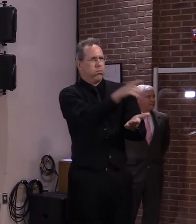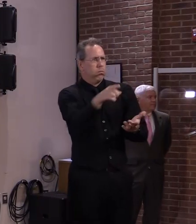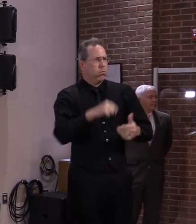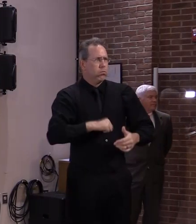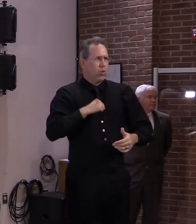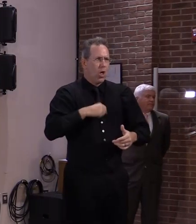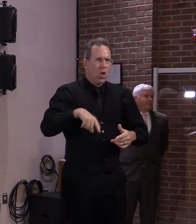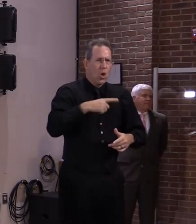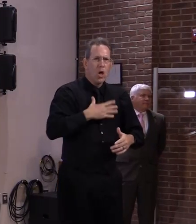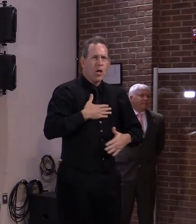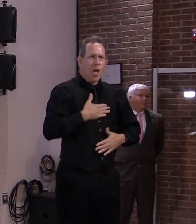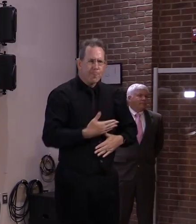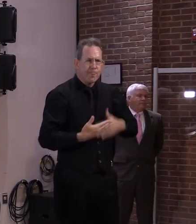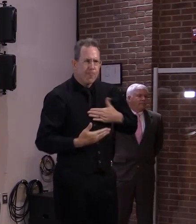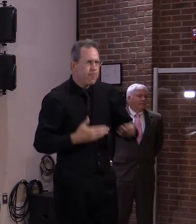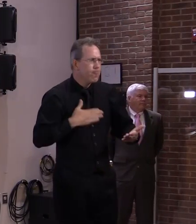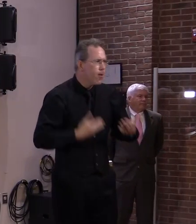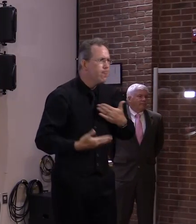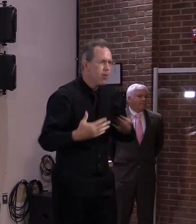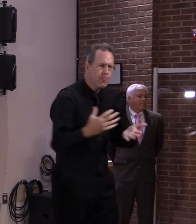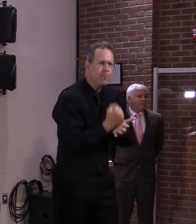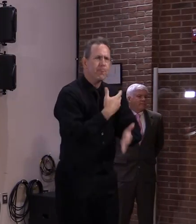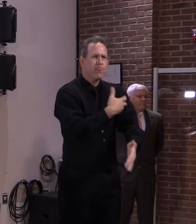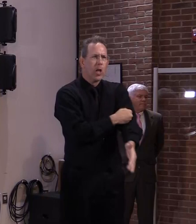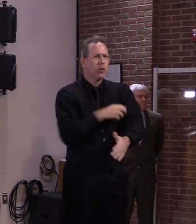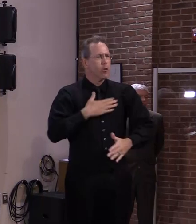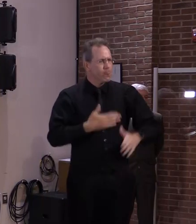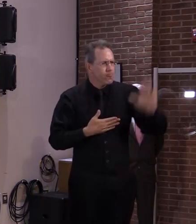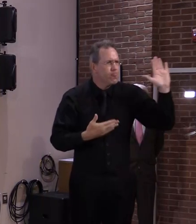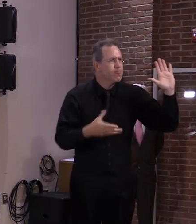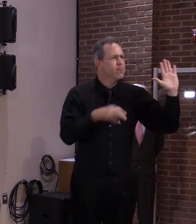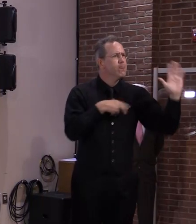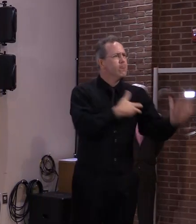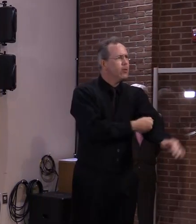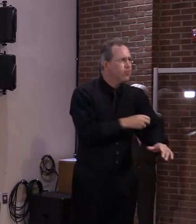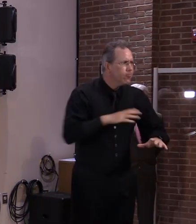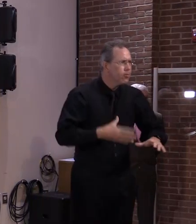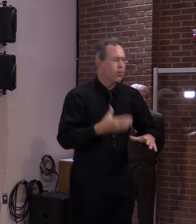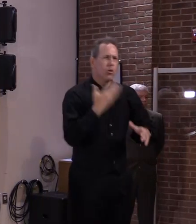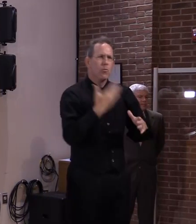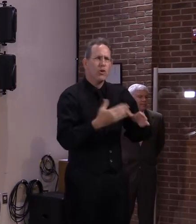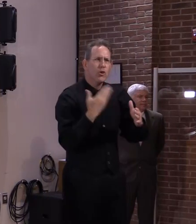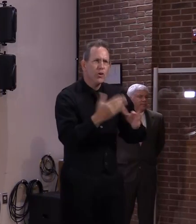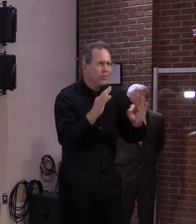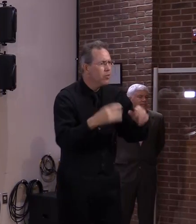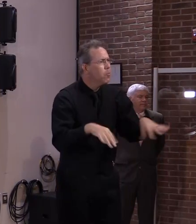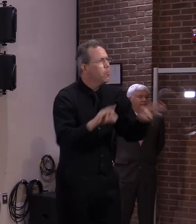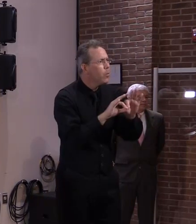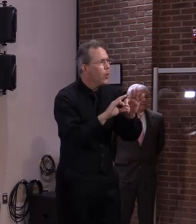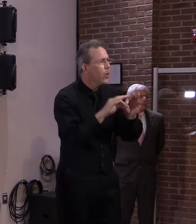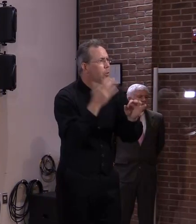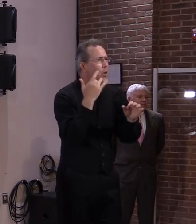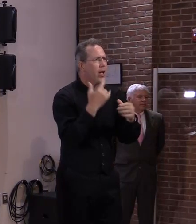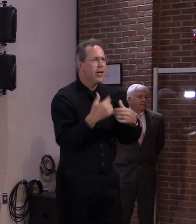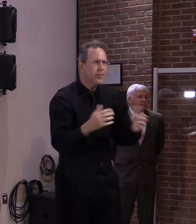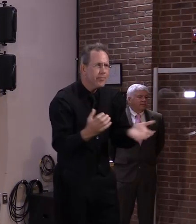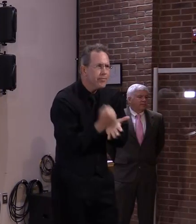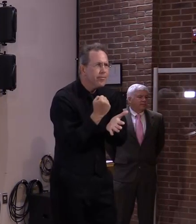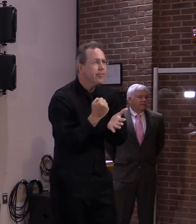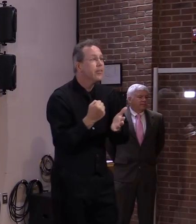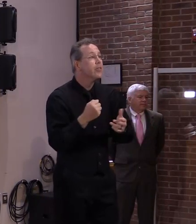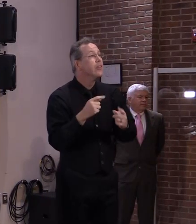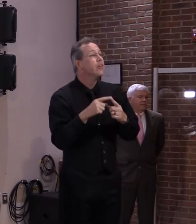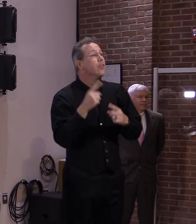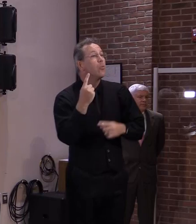and for understanding the reasons for those appeals. That being said, nearly one in five people eligible